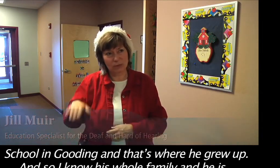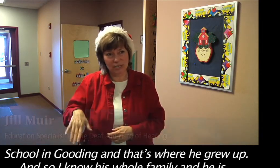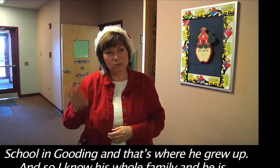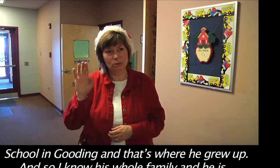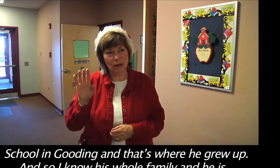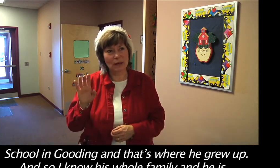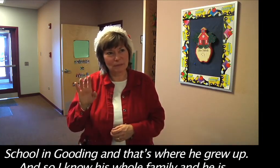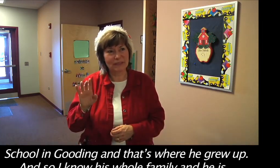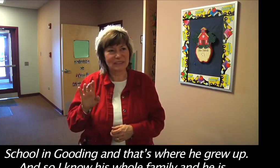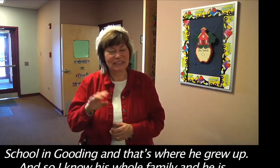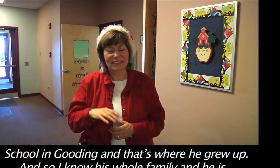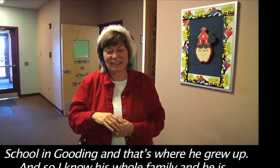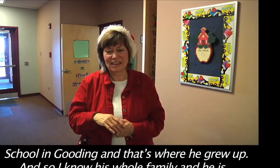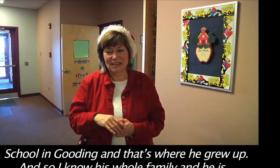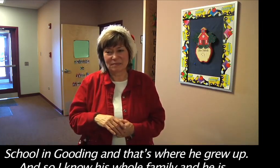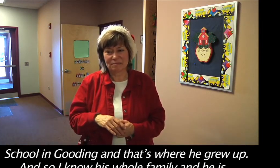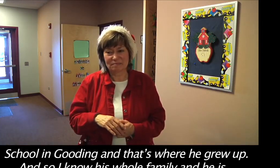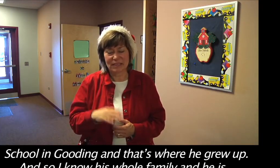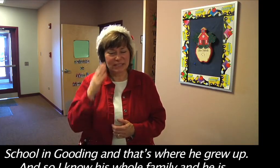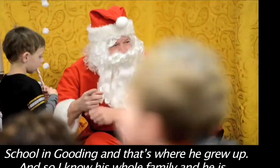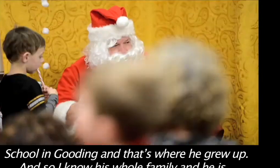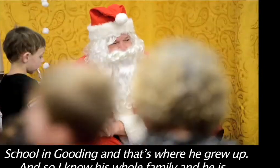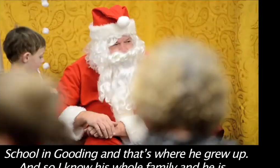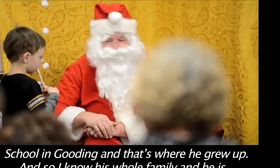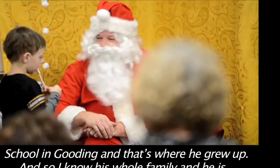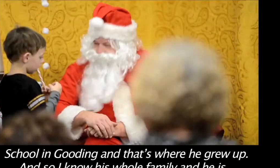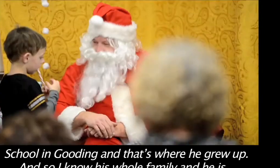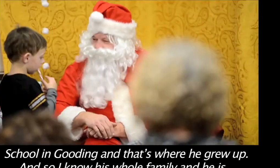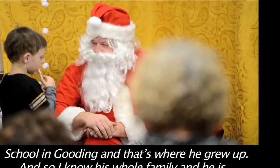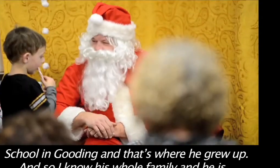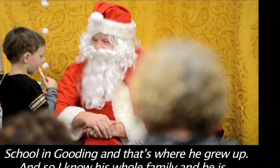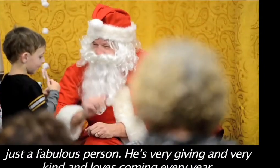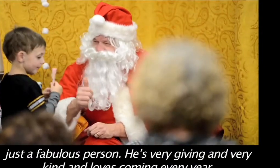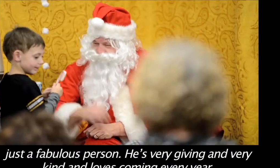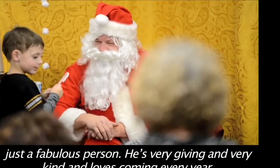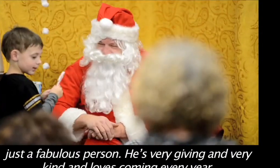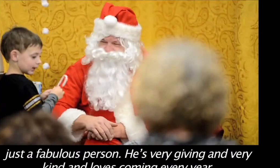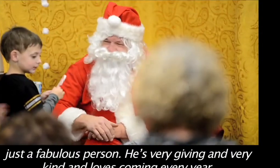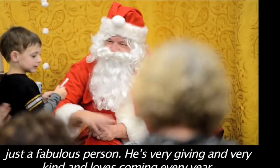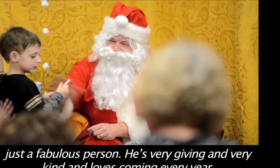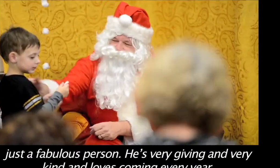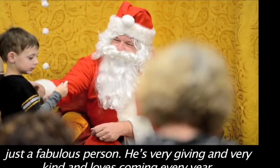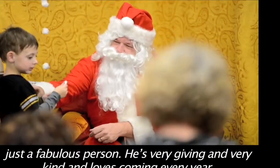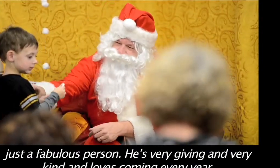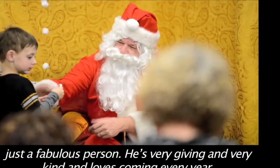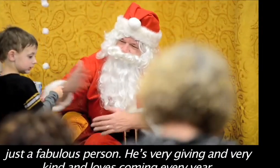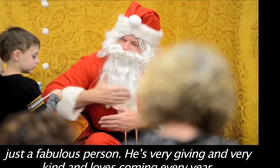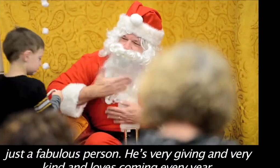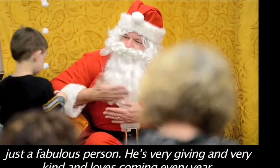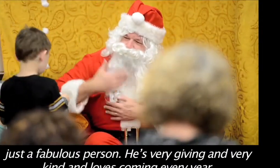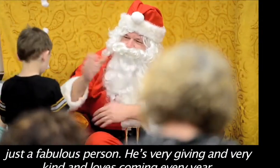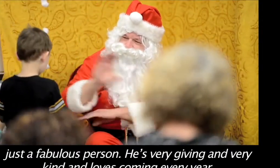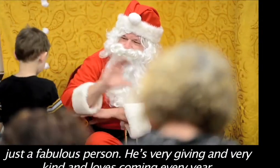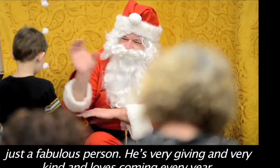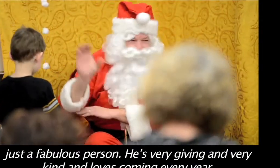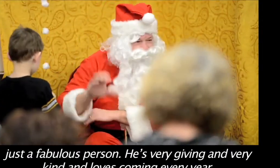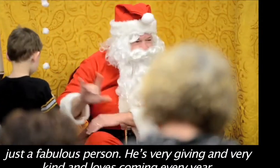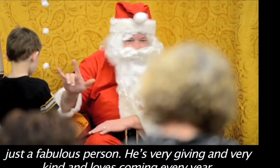where he grew up. Um, and so I know his whole family and he's just really a fabulous person. He's very giving, very kind